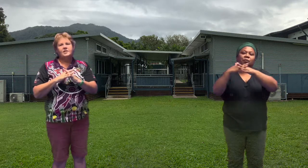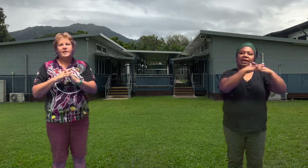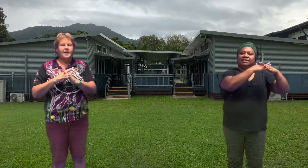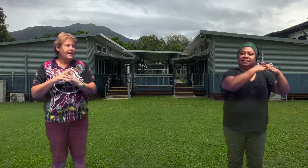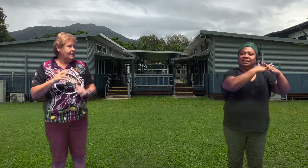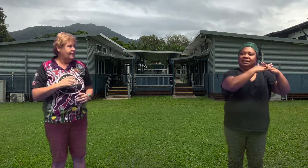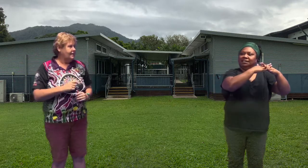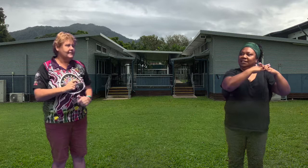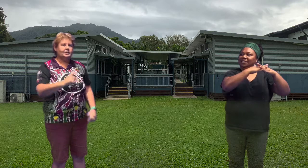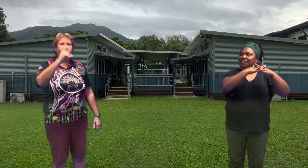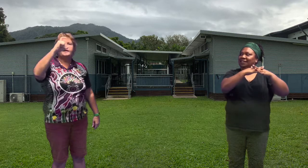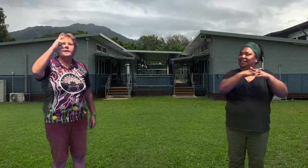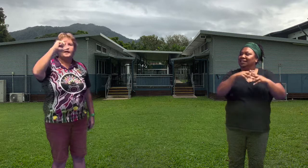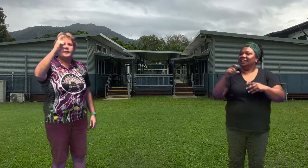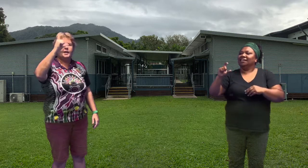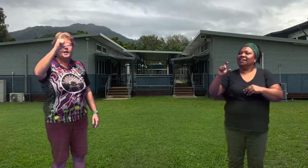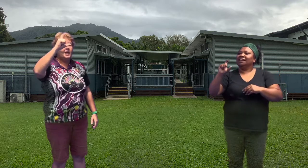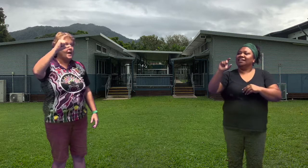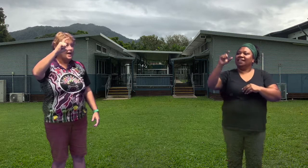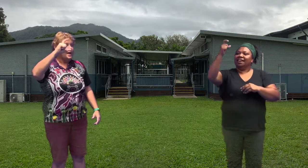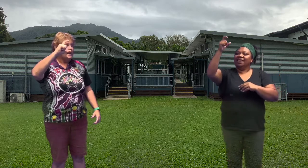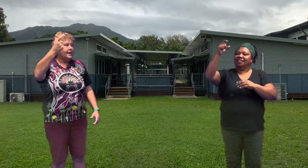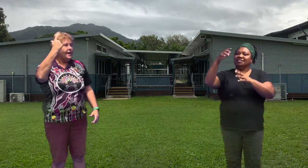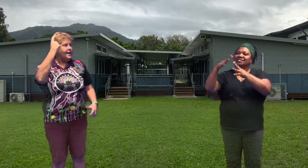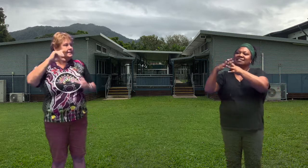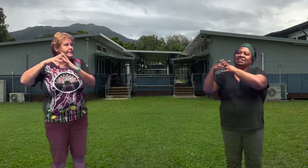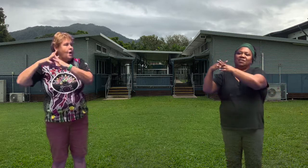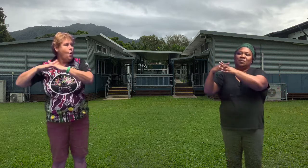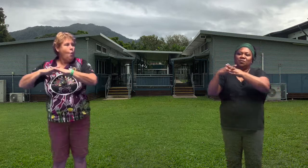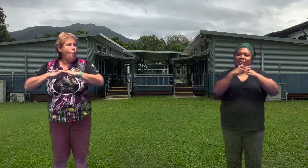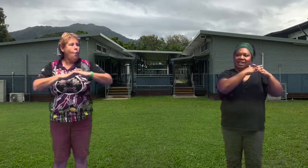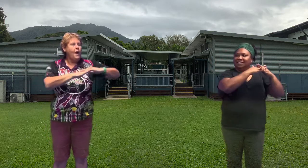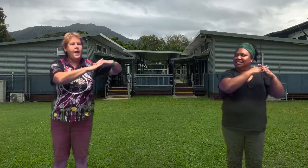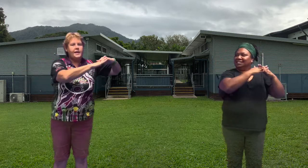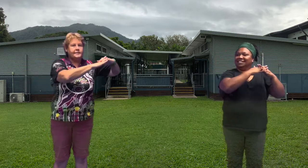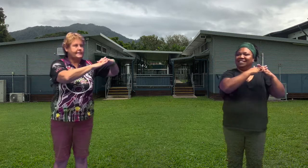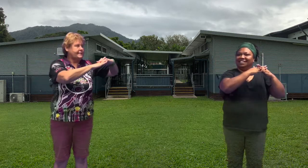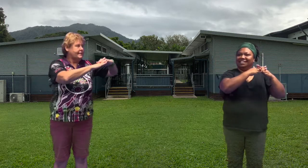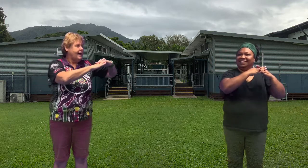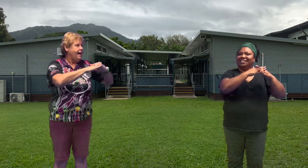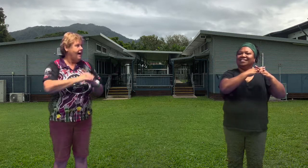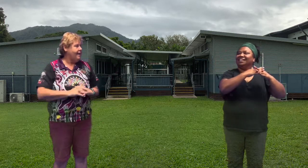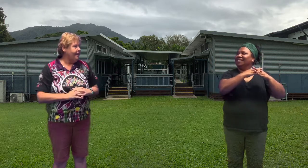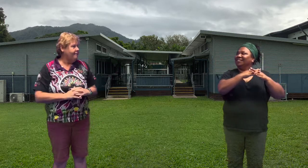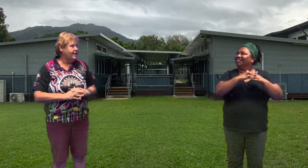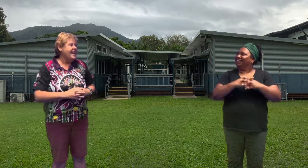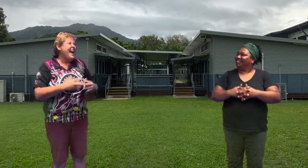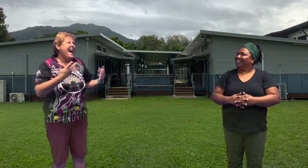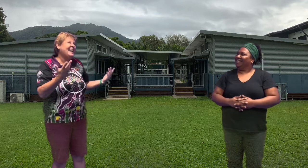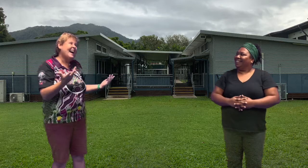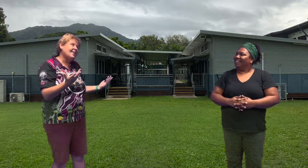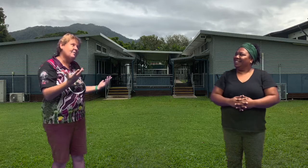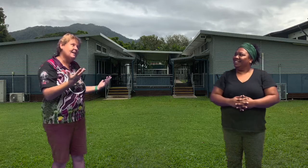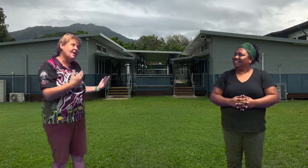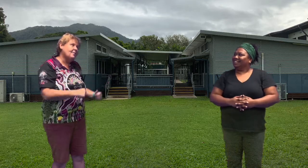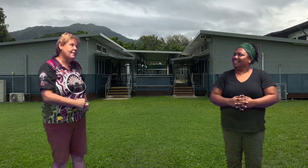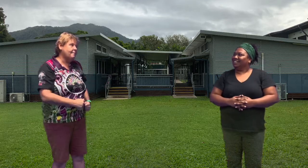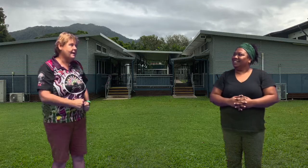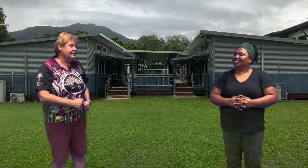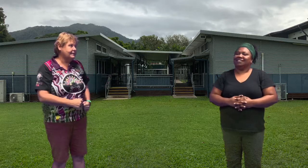yeah. Let's try again. Cairns West. I love it. And how do we know we're the best?